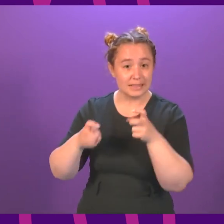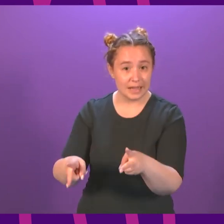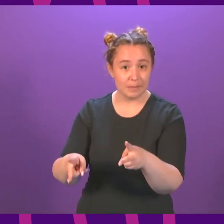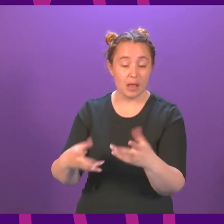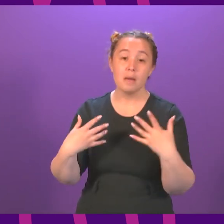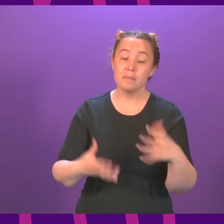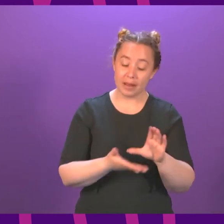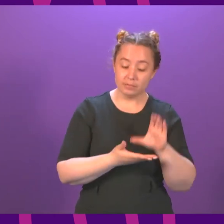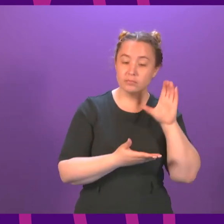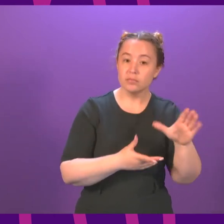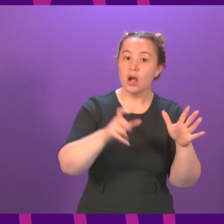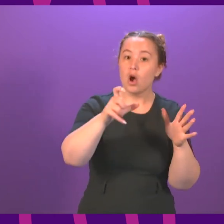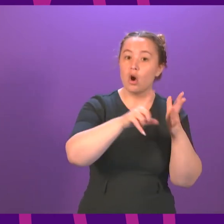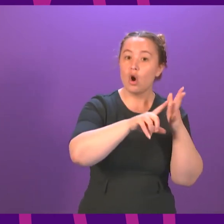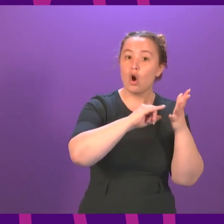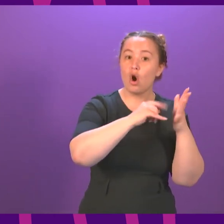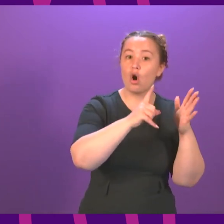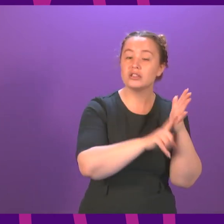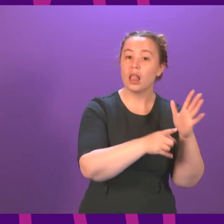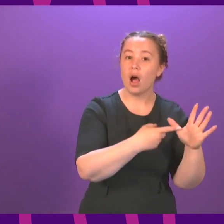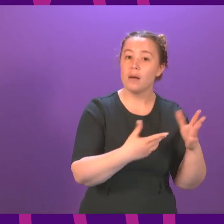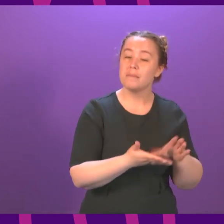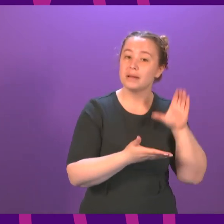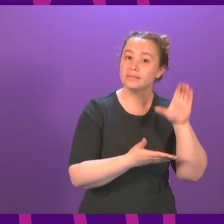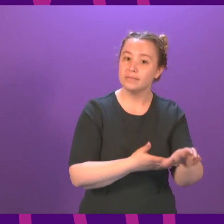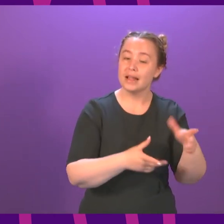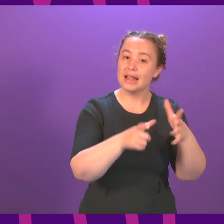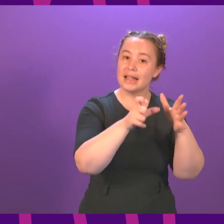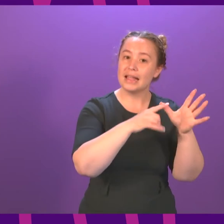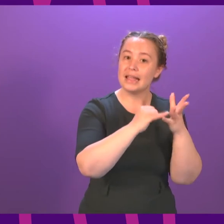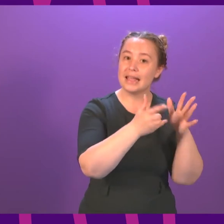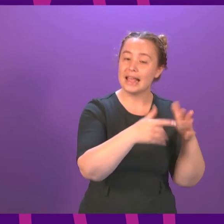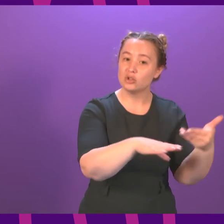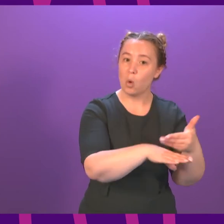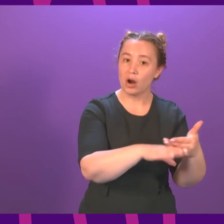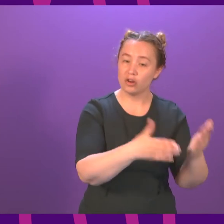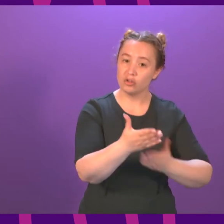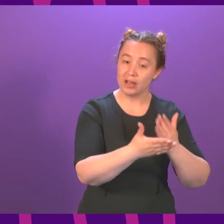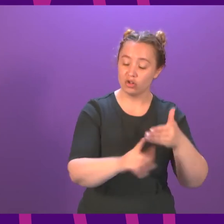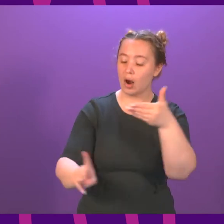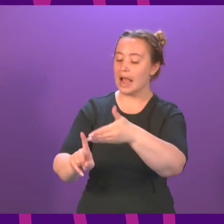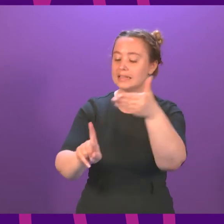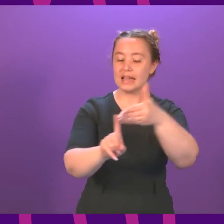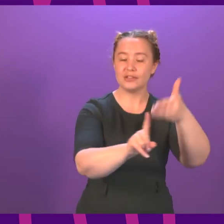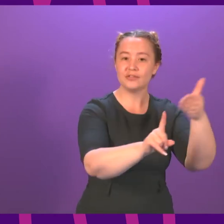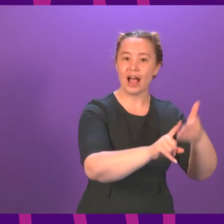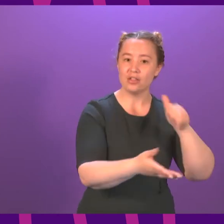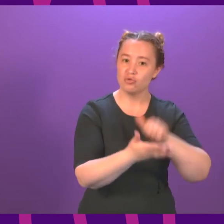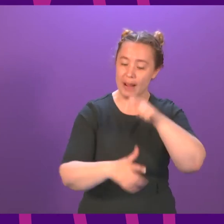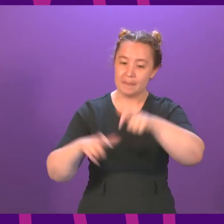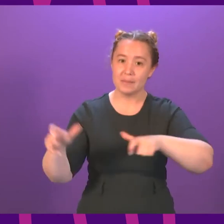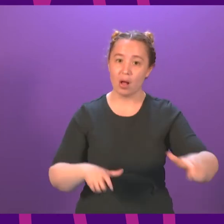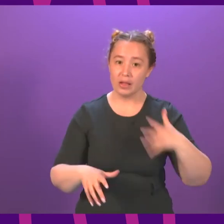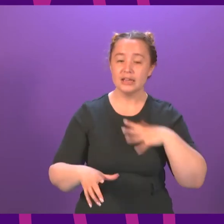caseworker at COSLA to assess vulnerable people who have contact with local authorities. There has been a particular focus on identifying and supporting looked-after children.